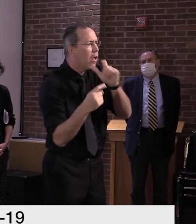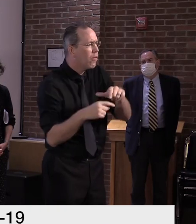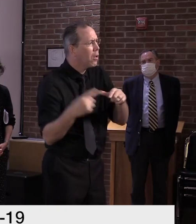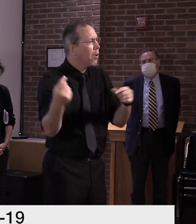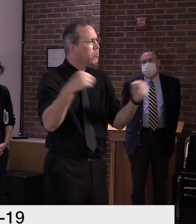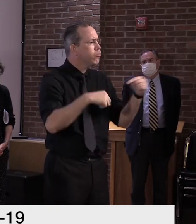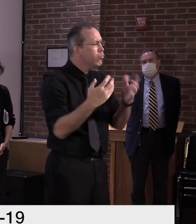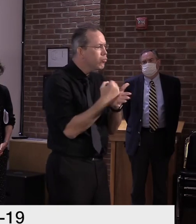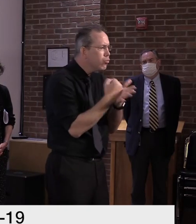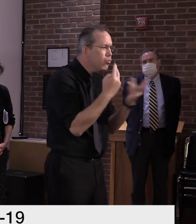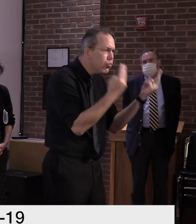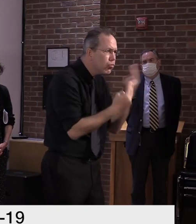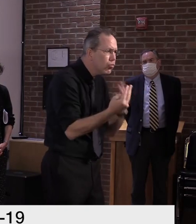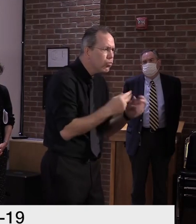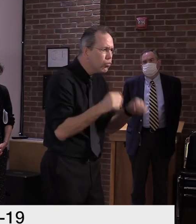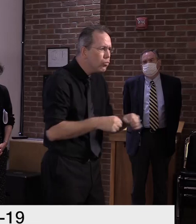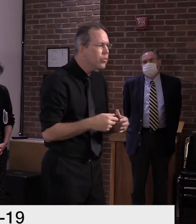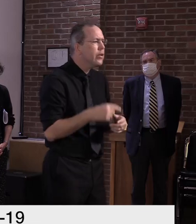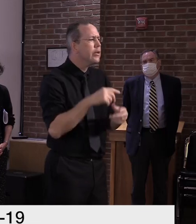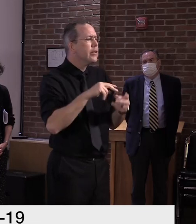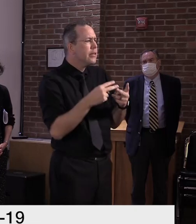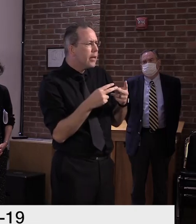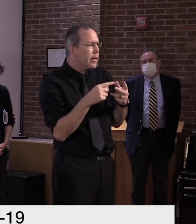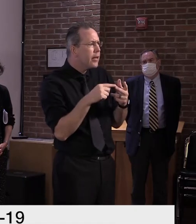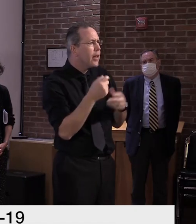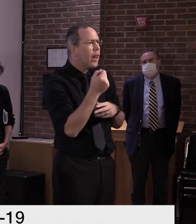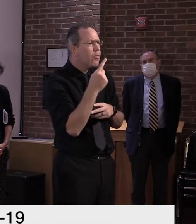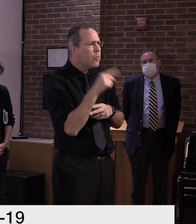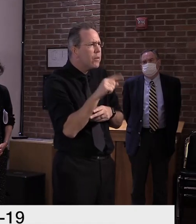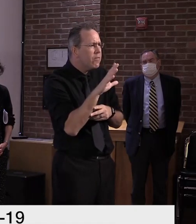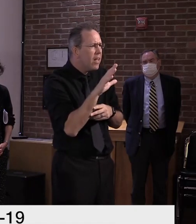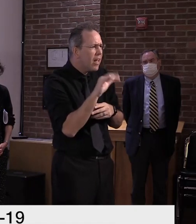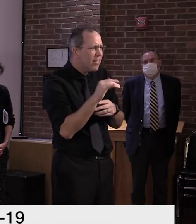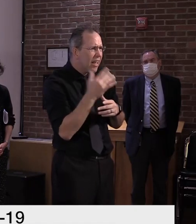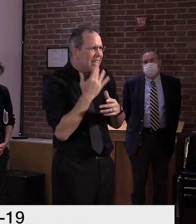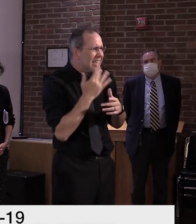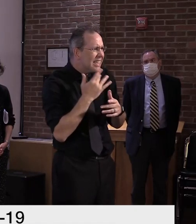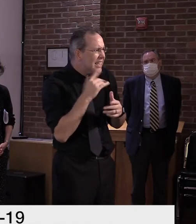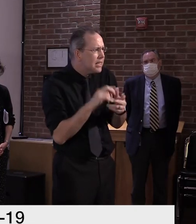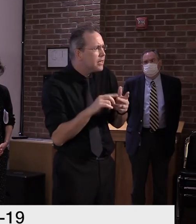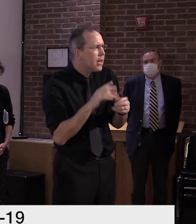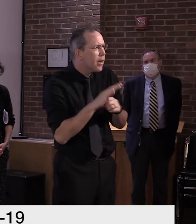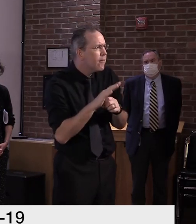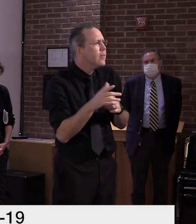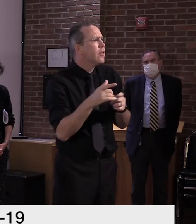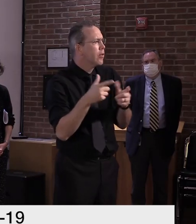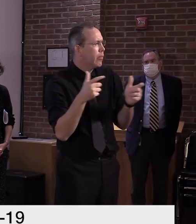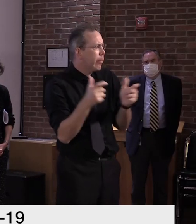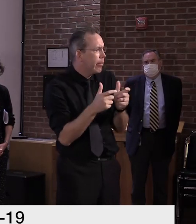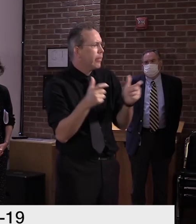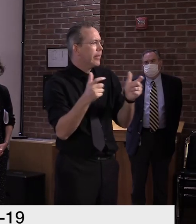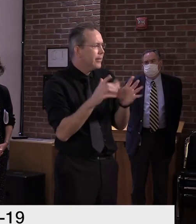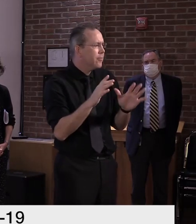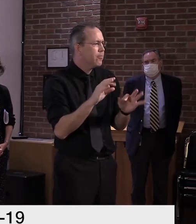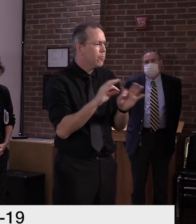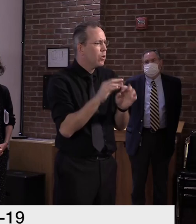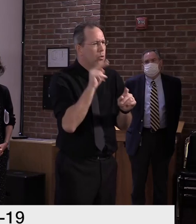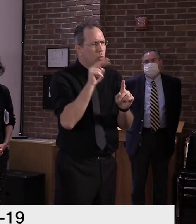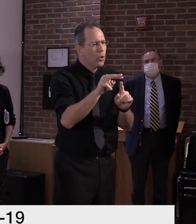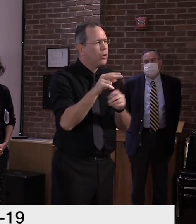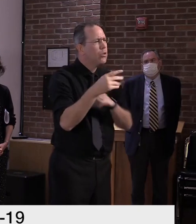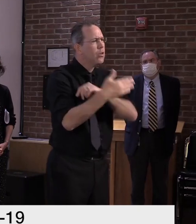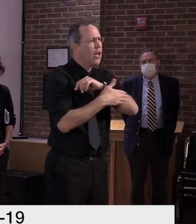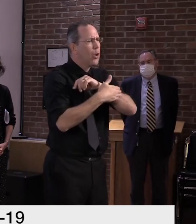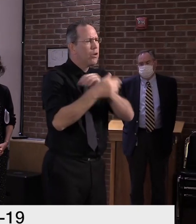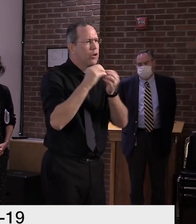then went down further to about 11.5 million people, standing today at 6.9 million people. So again, I think